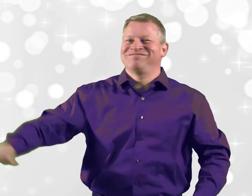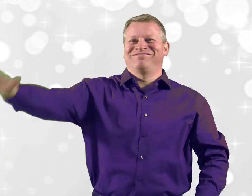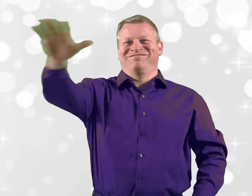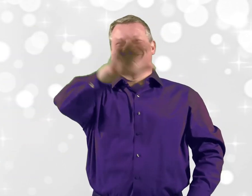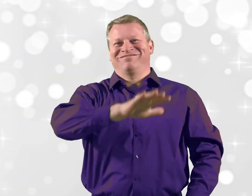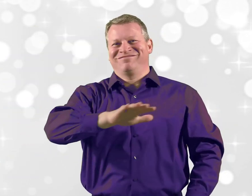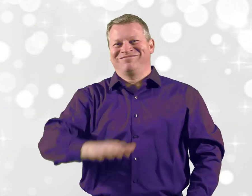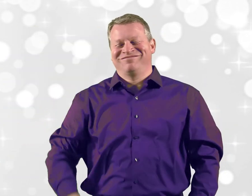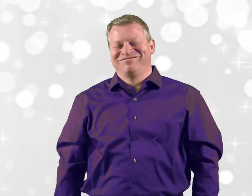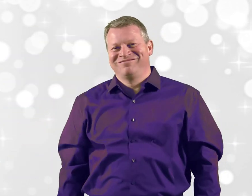capability of Deaf people.